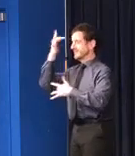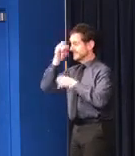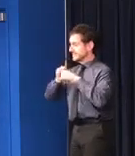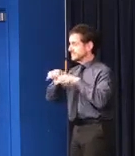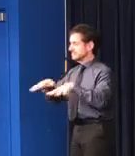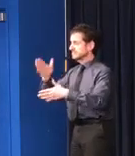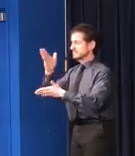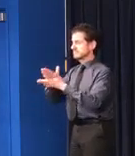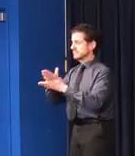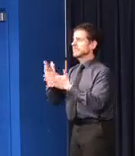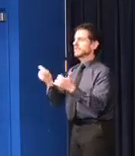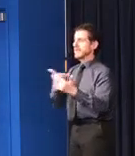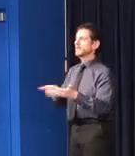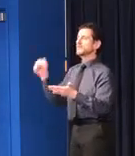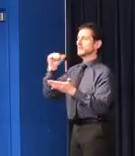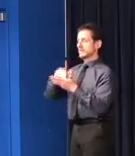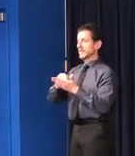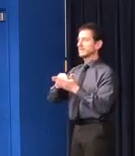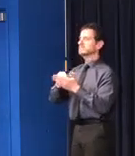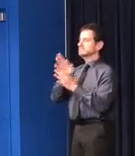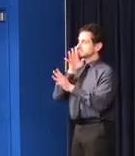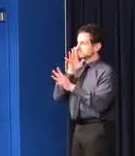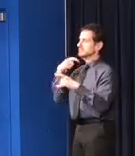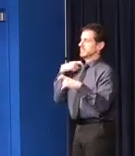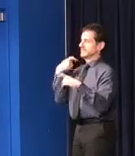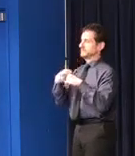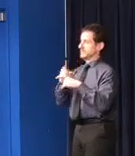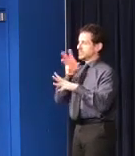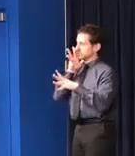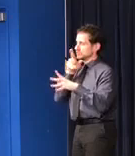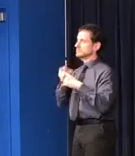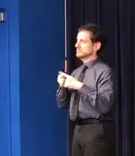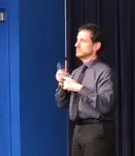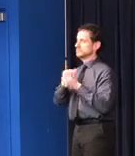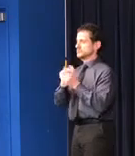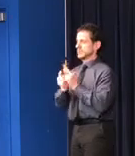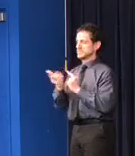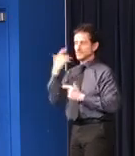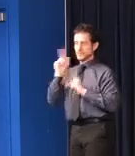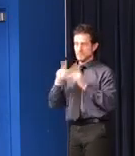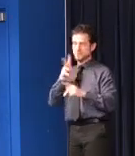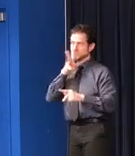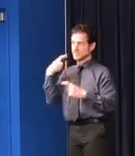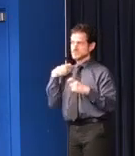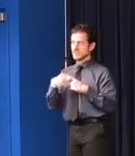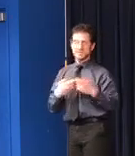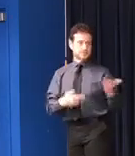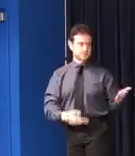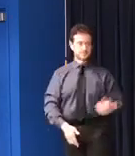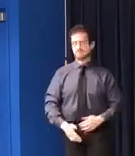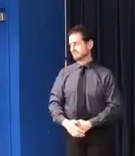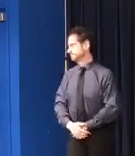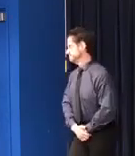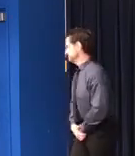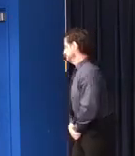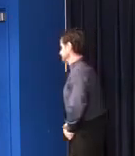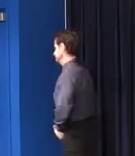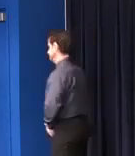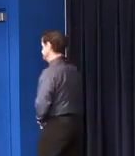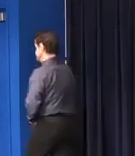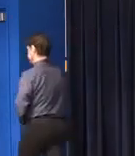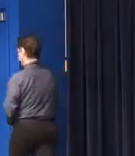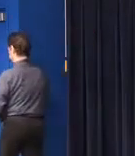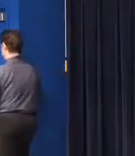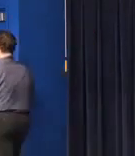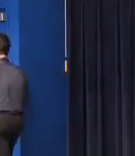will repeat the comments in Spanish. Today I am reporting 488